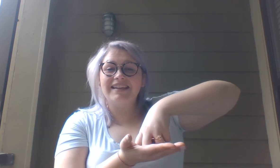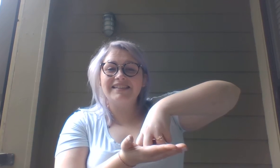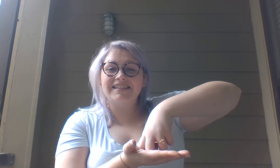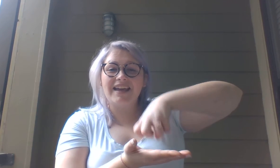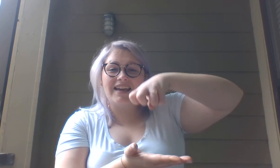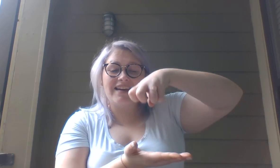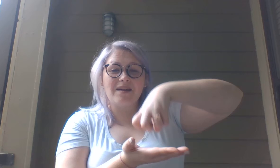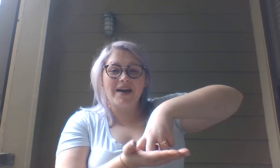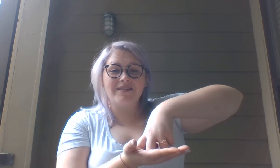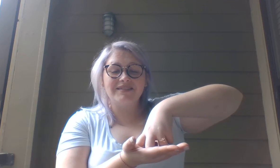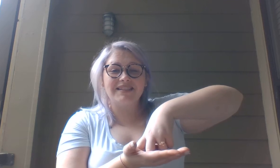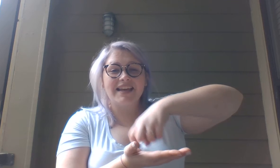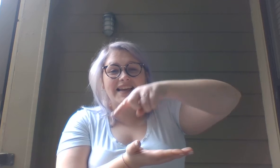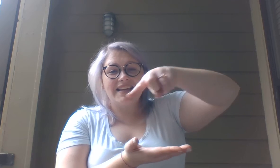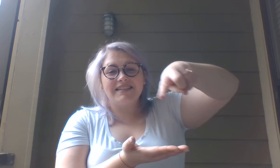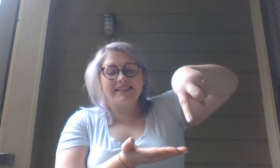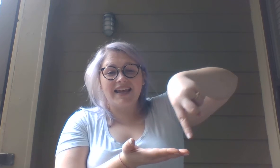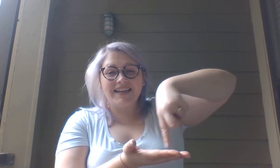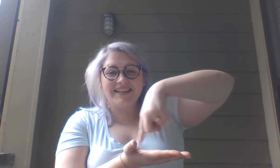can't get him out. Can